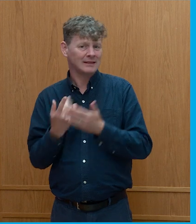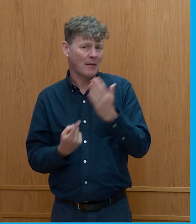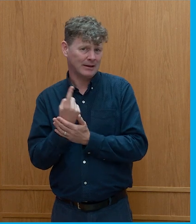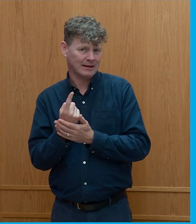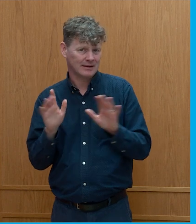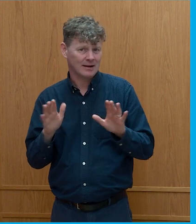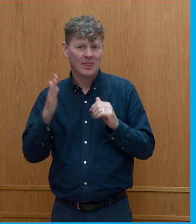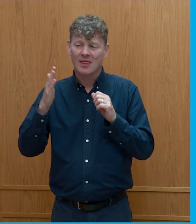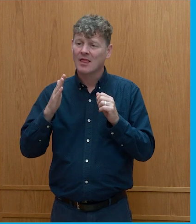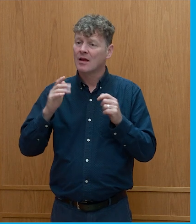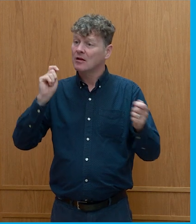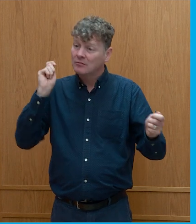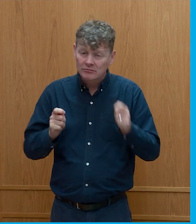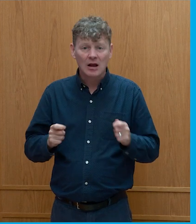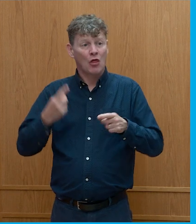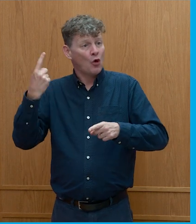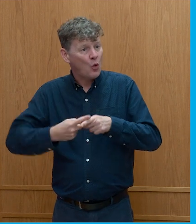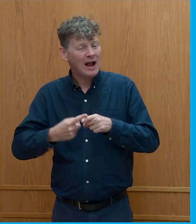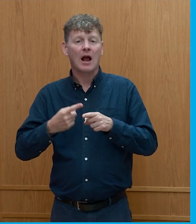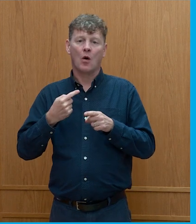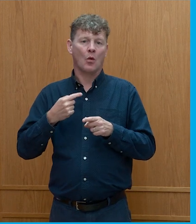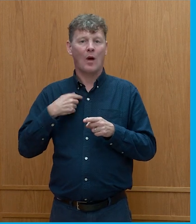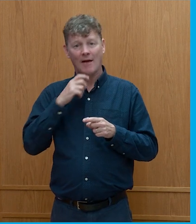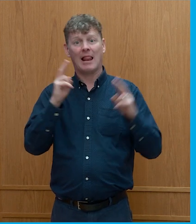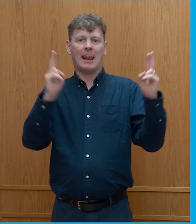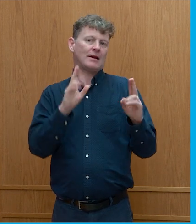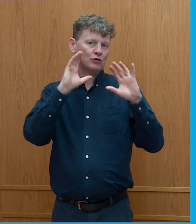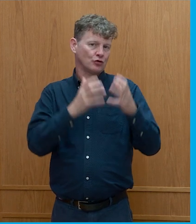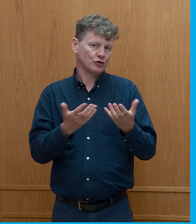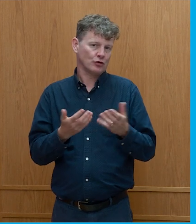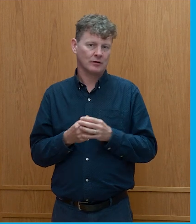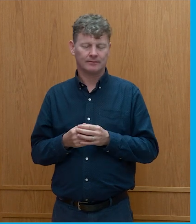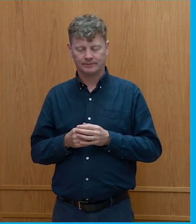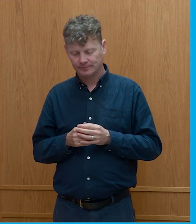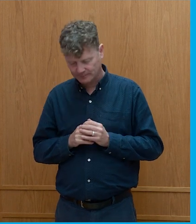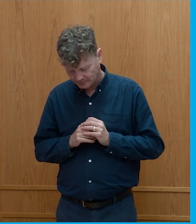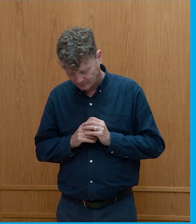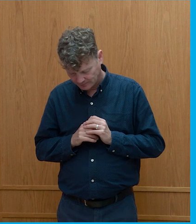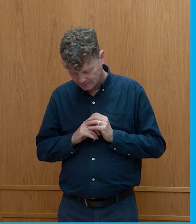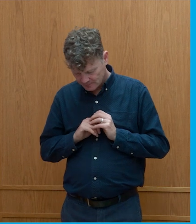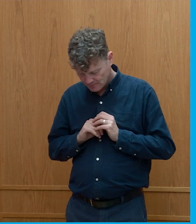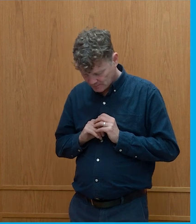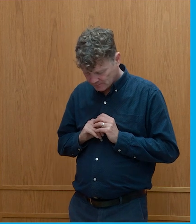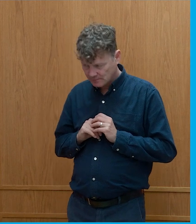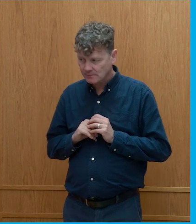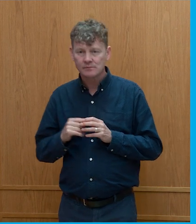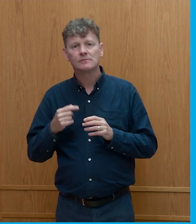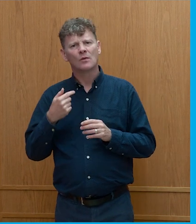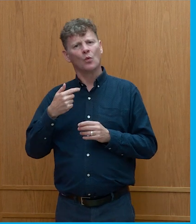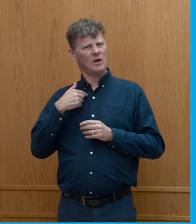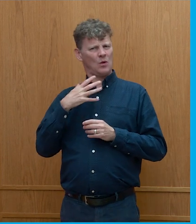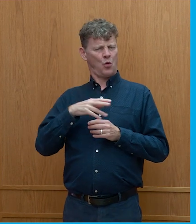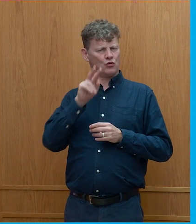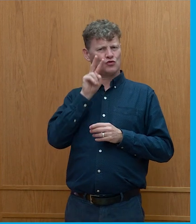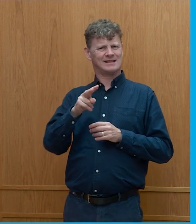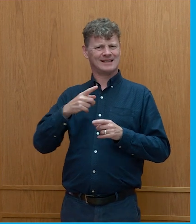do and the quicker we do it the less we have to be concerned about but um obviously you know we really do want to see that acceleration and